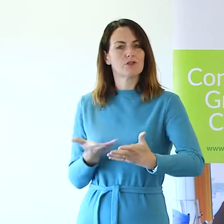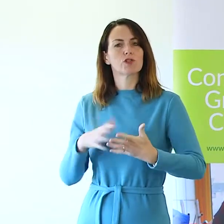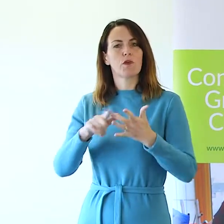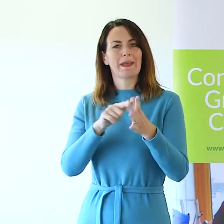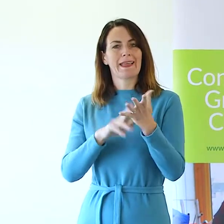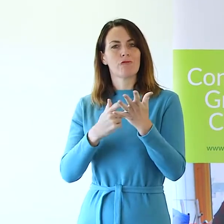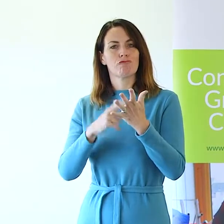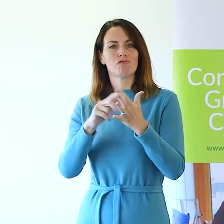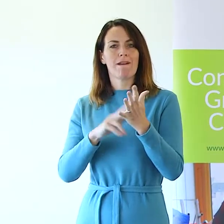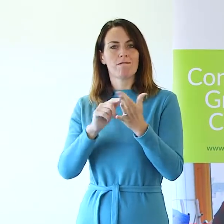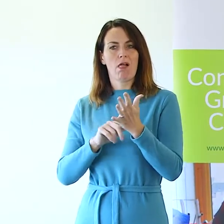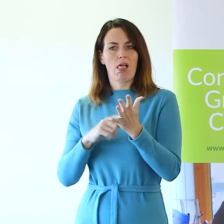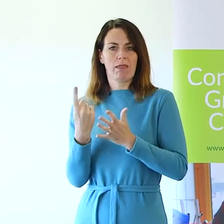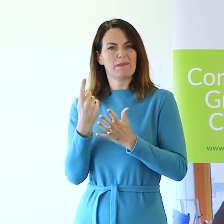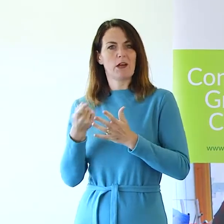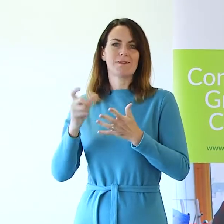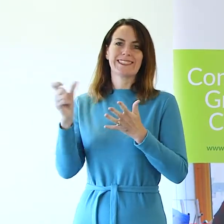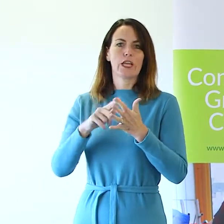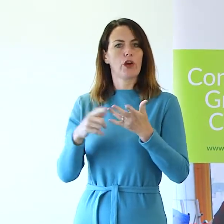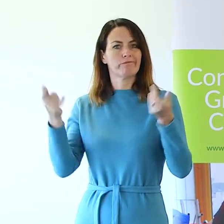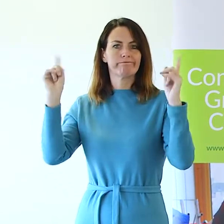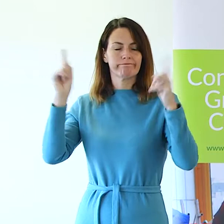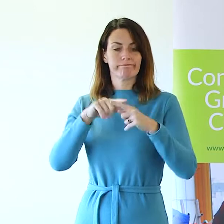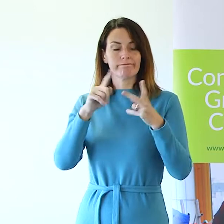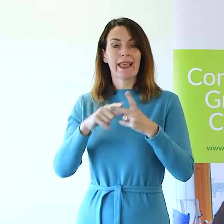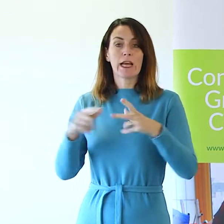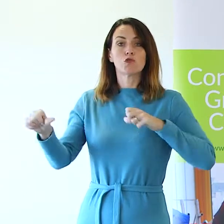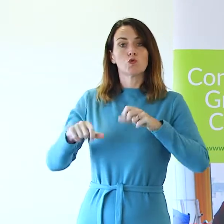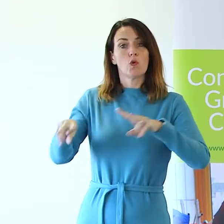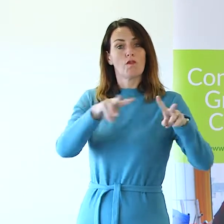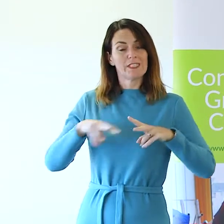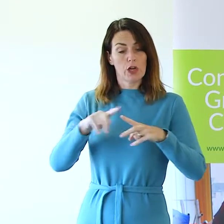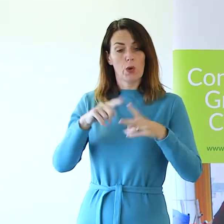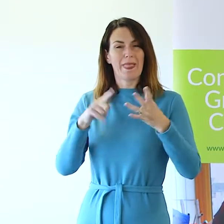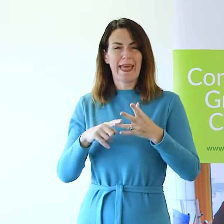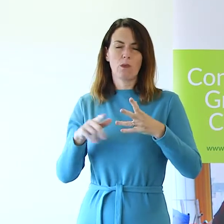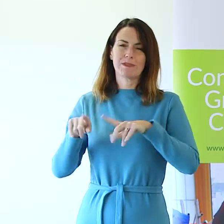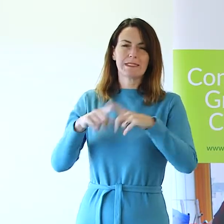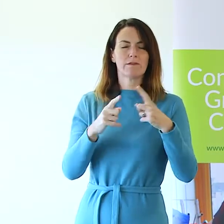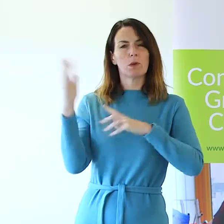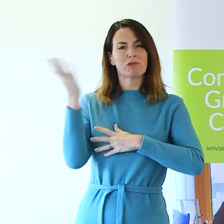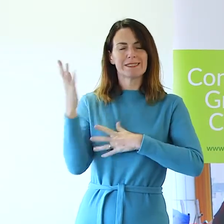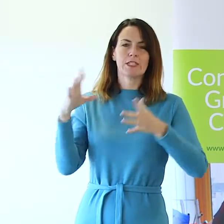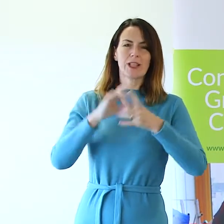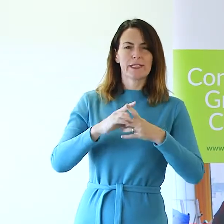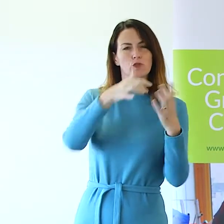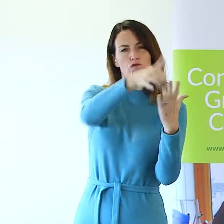our CEO and then we'll have a short video followed by presentations on the areas covered by the report.